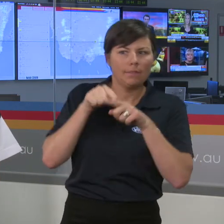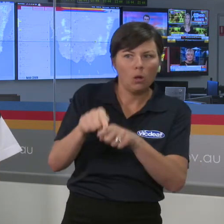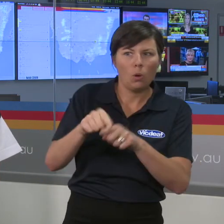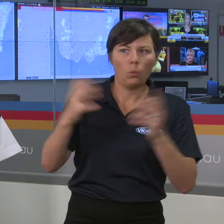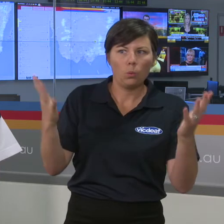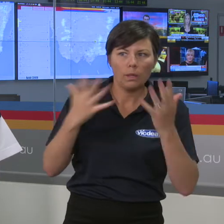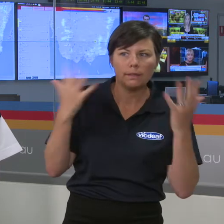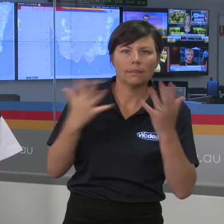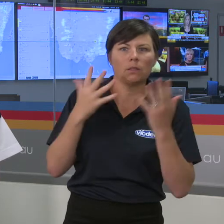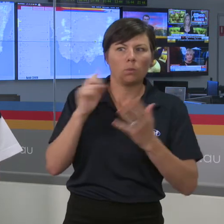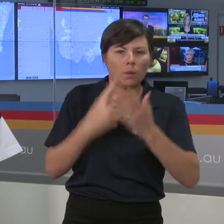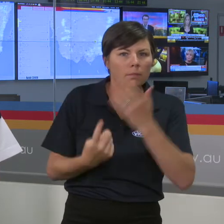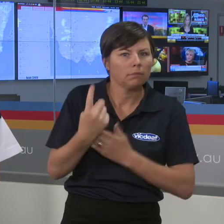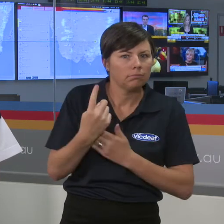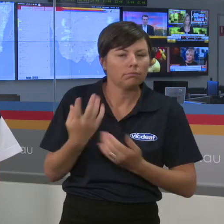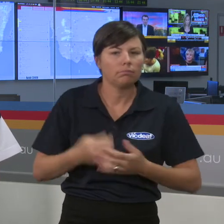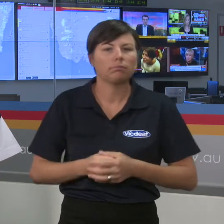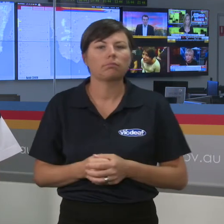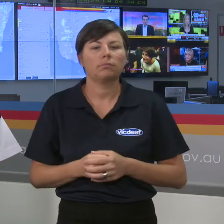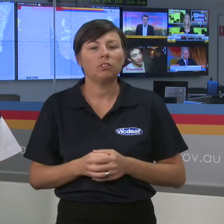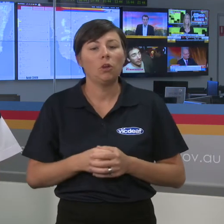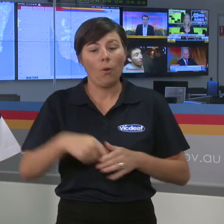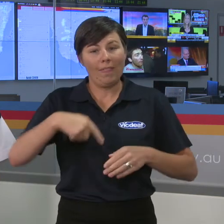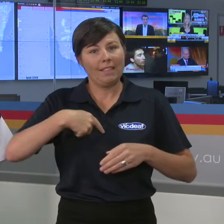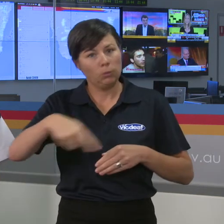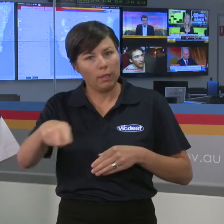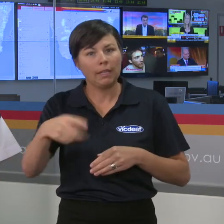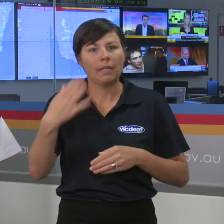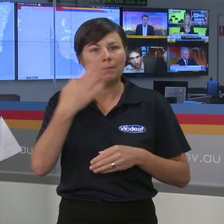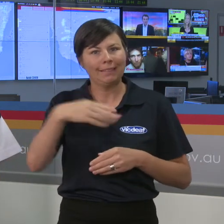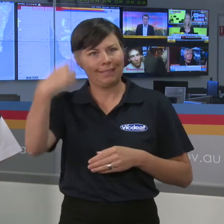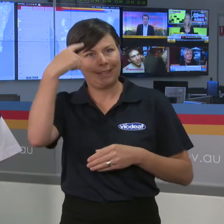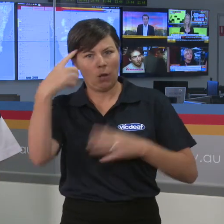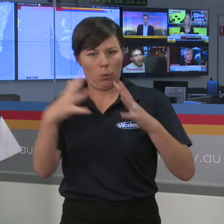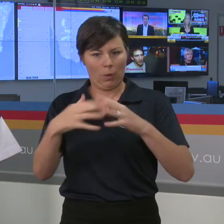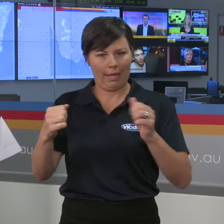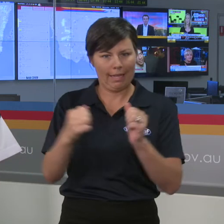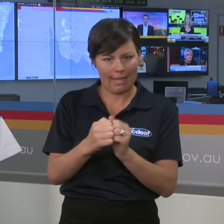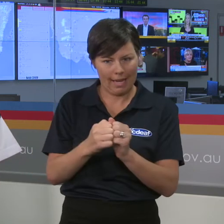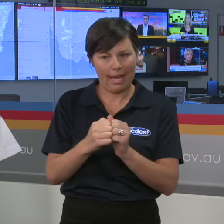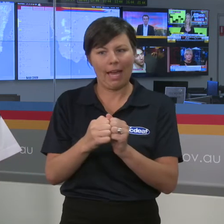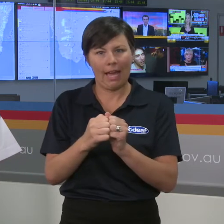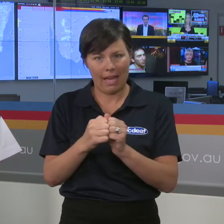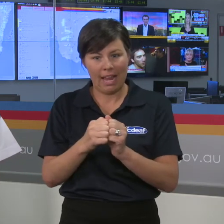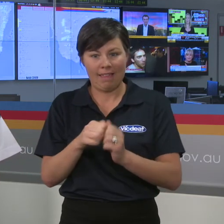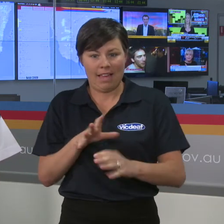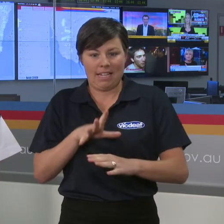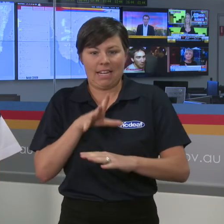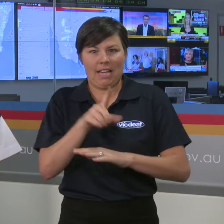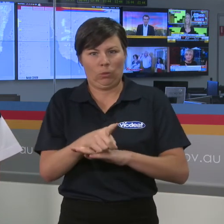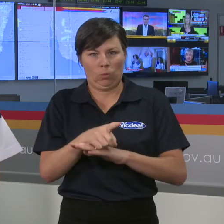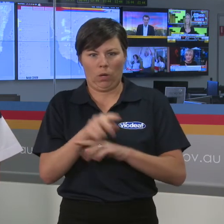significant winds. So the key focus this week is certainly the weekend and moving into the early part of next week.